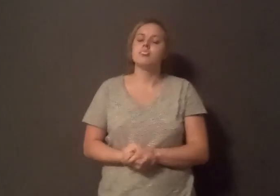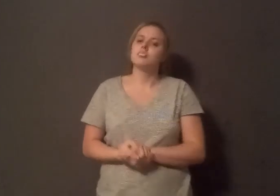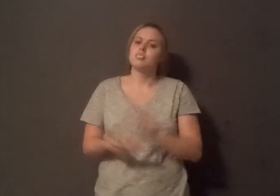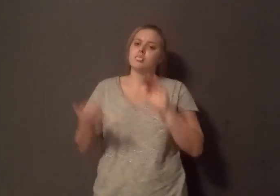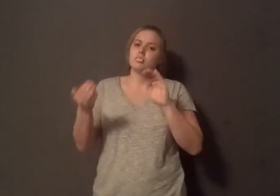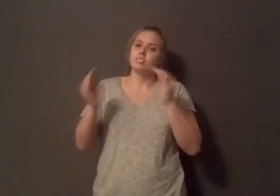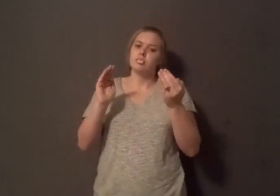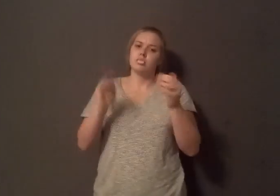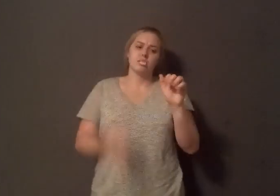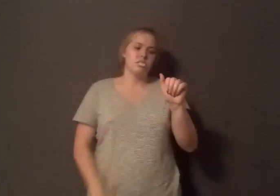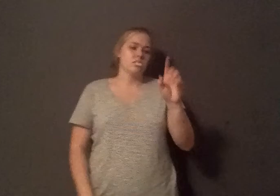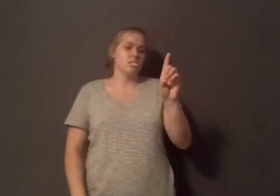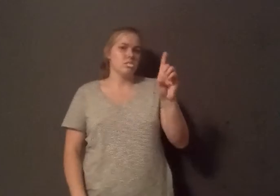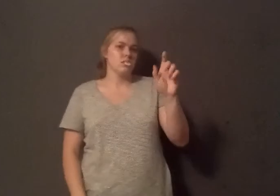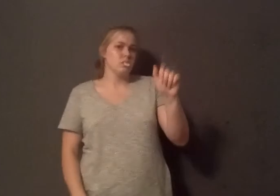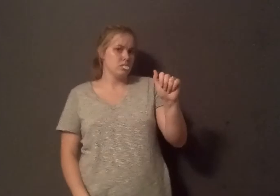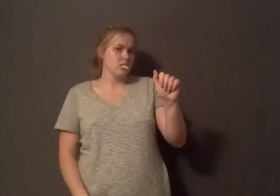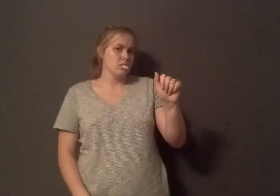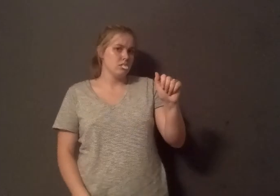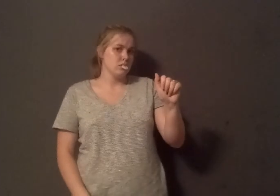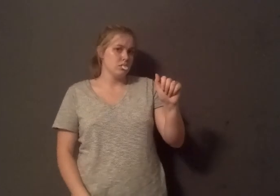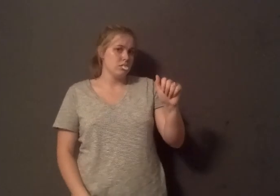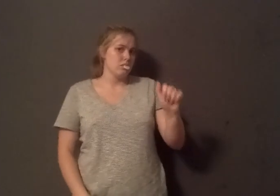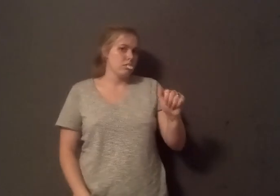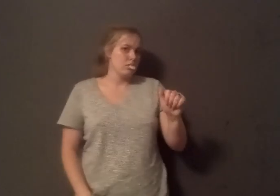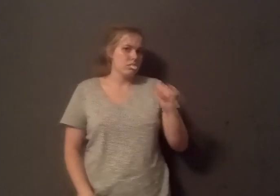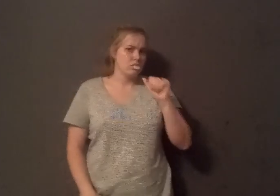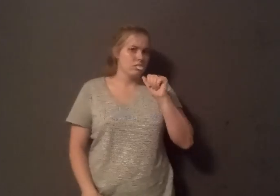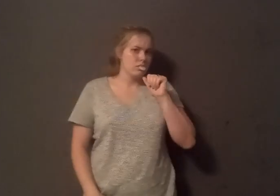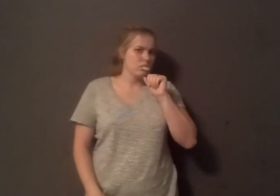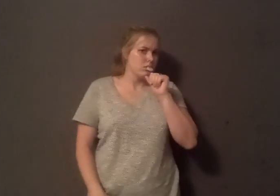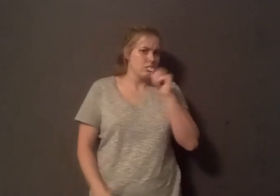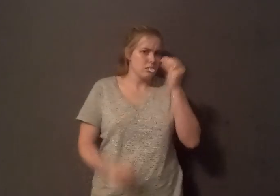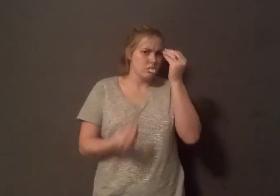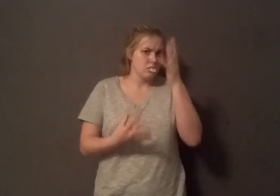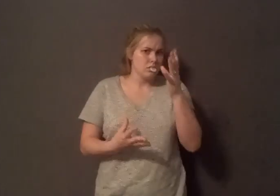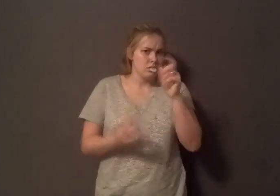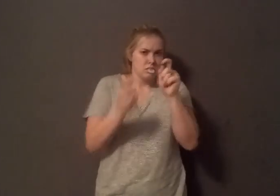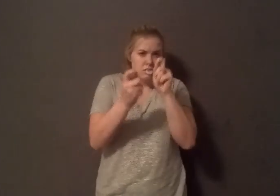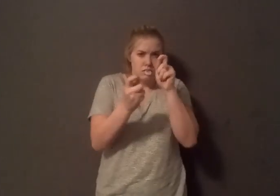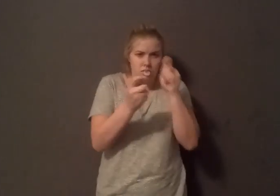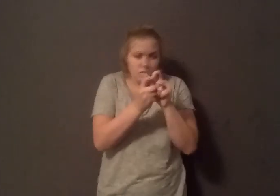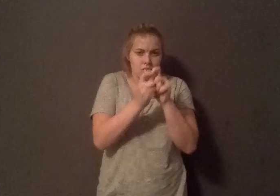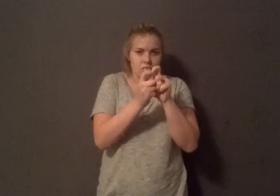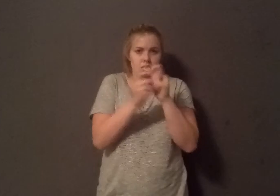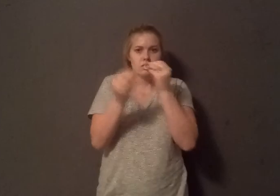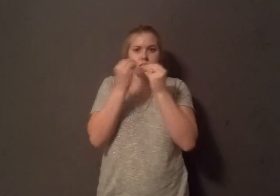ADA diet that you recommend? We don't recommend a specific diet. We recommend healthy eating. The one that's on the website.